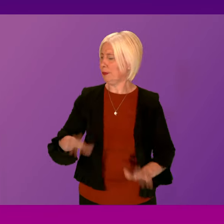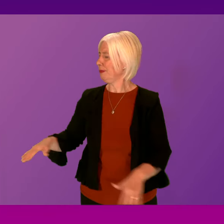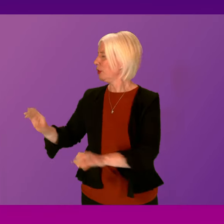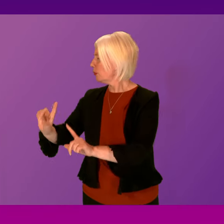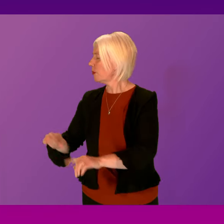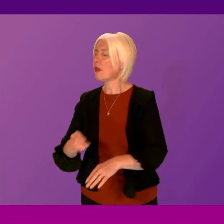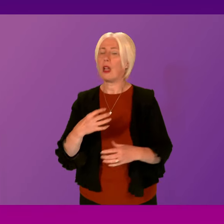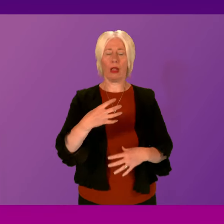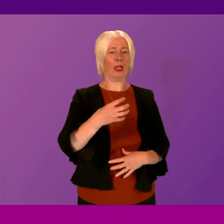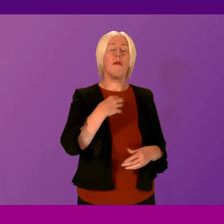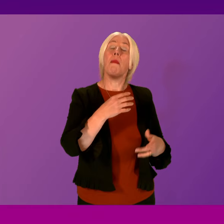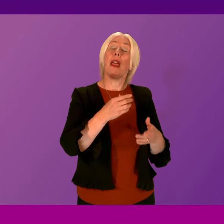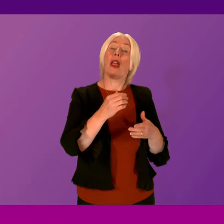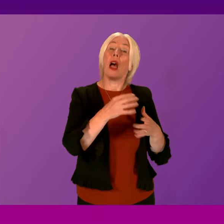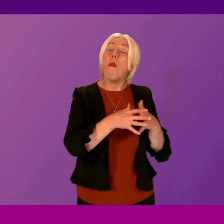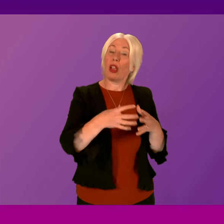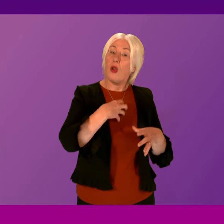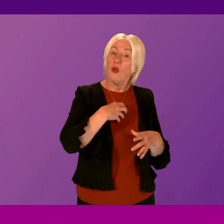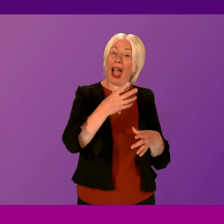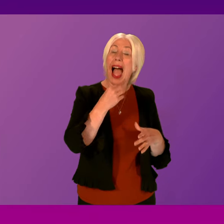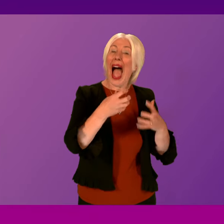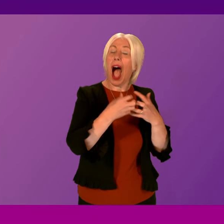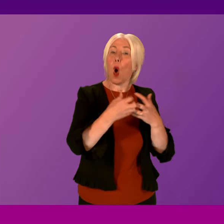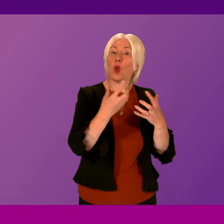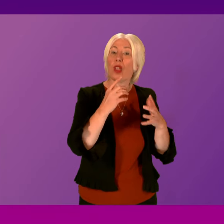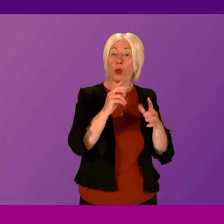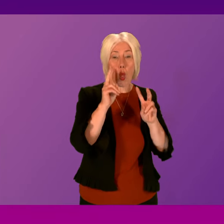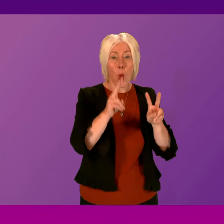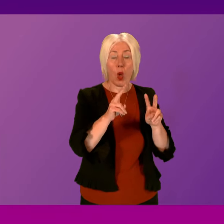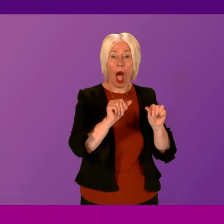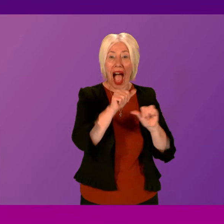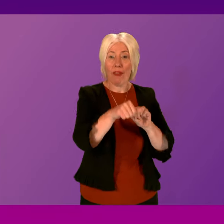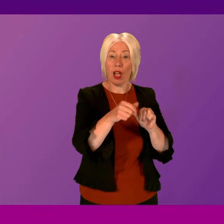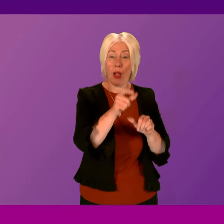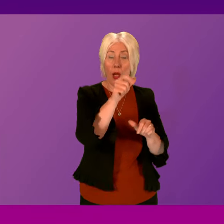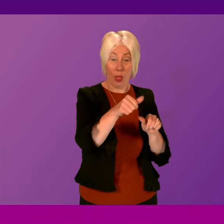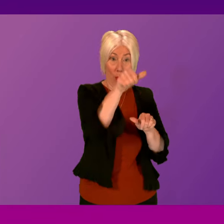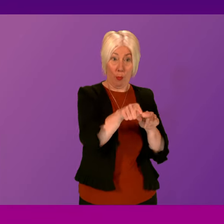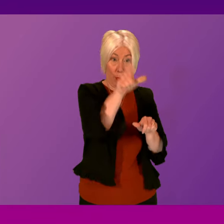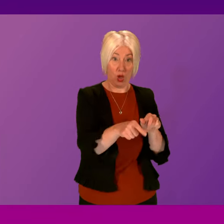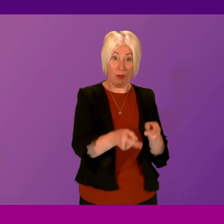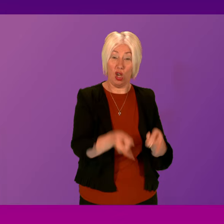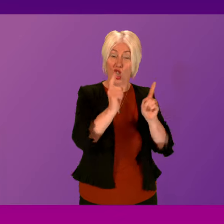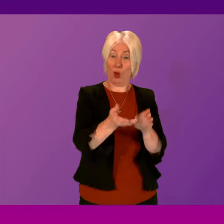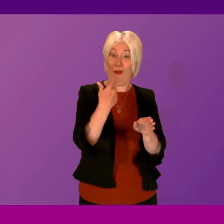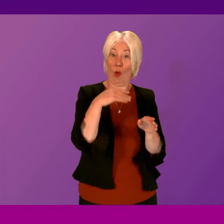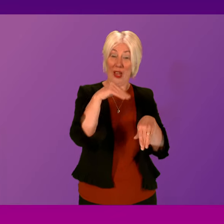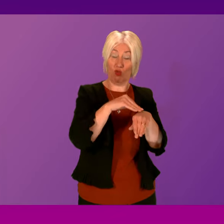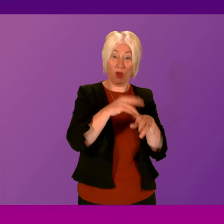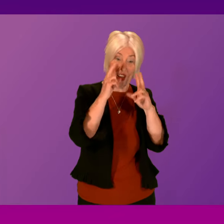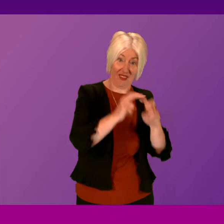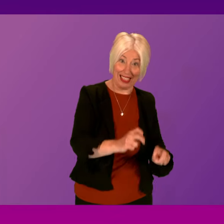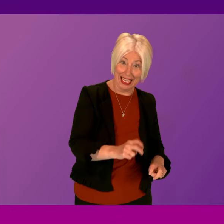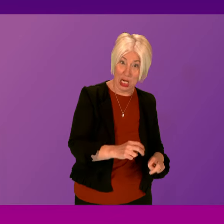disastrous predecessor at the heart of a criminal investigation. I don't know. It could have been any of those things. Of course,